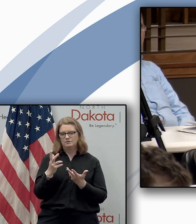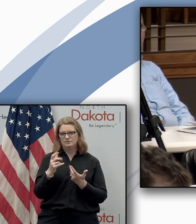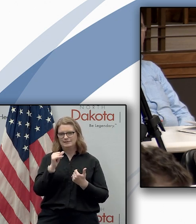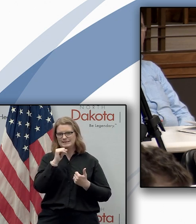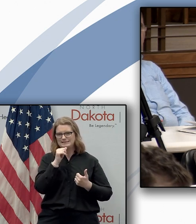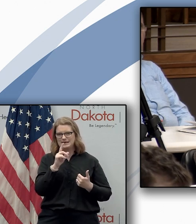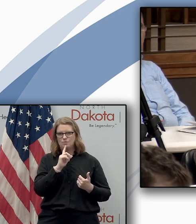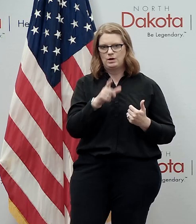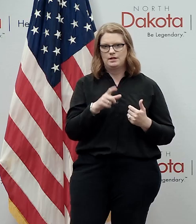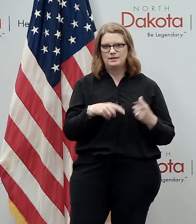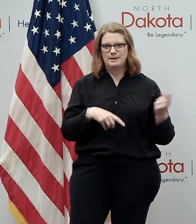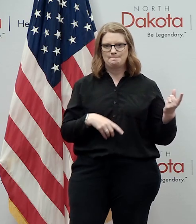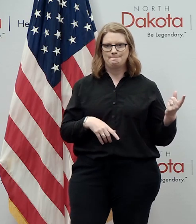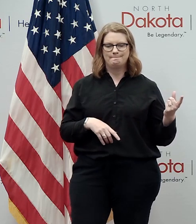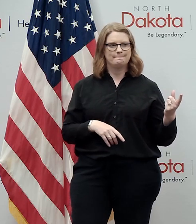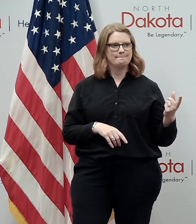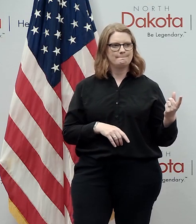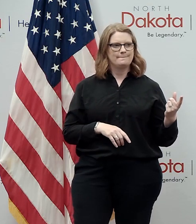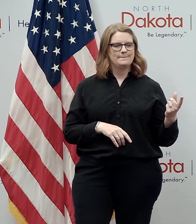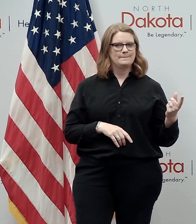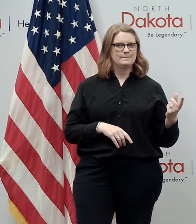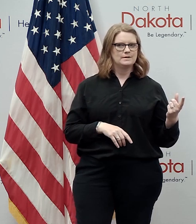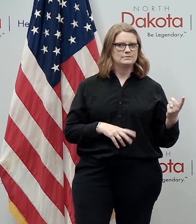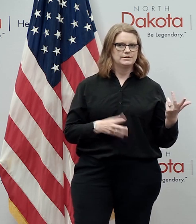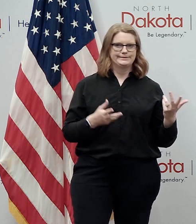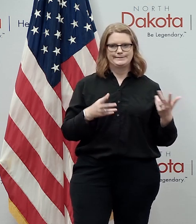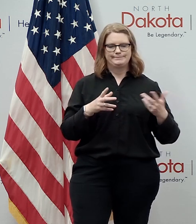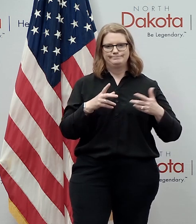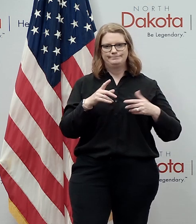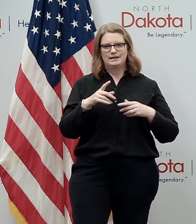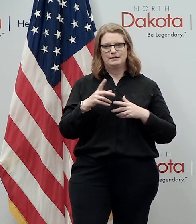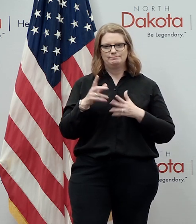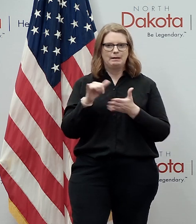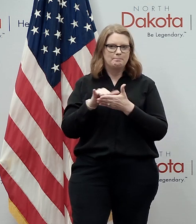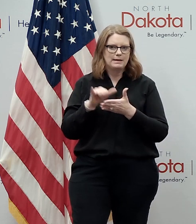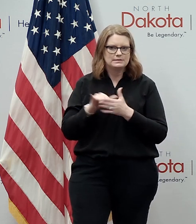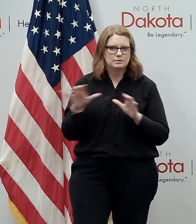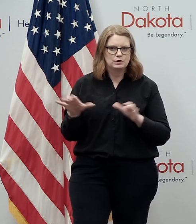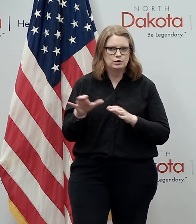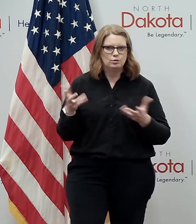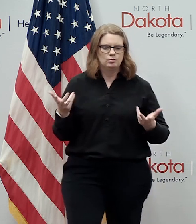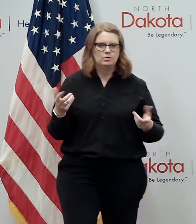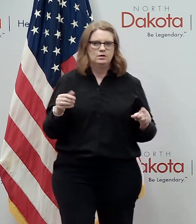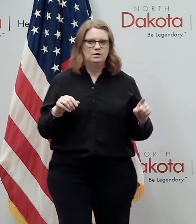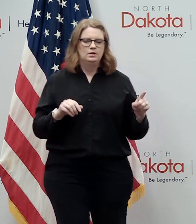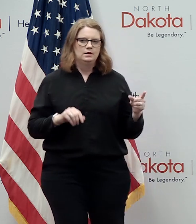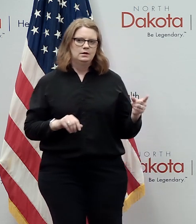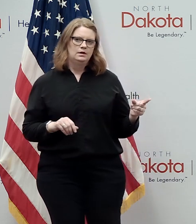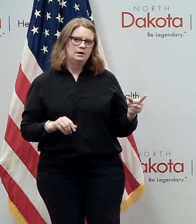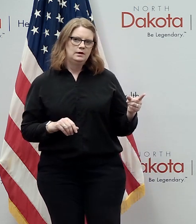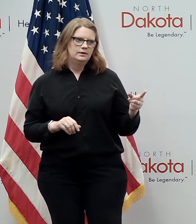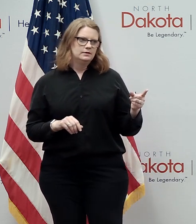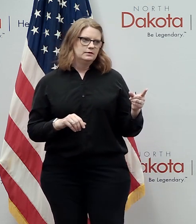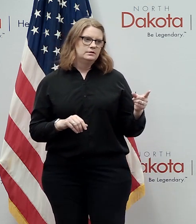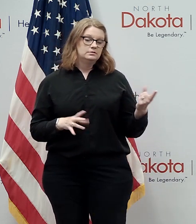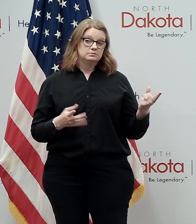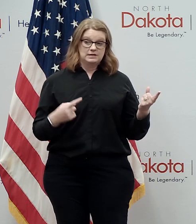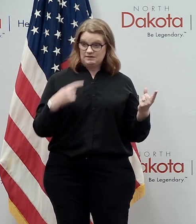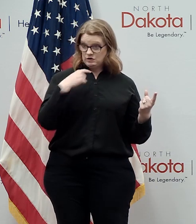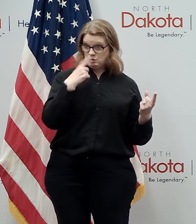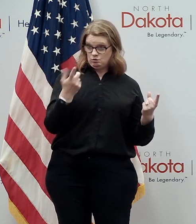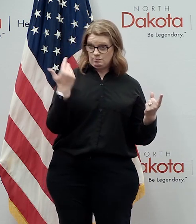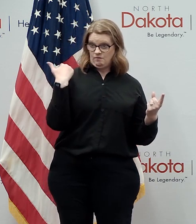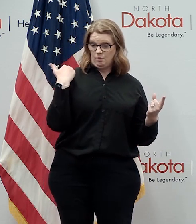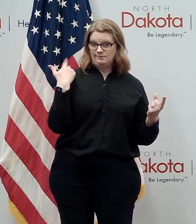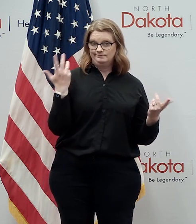thing? Well, I think that the, like I've said before, we